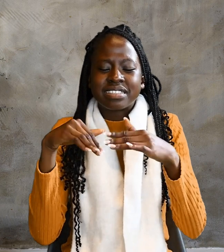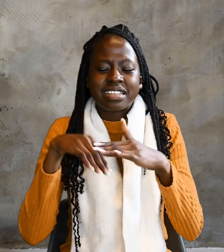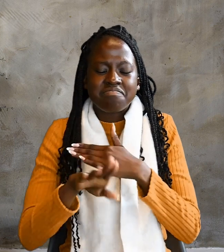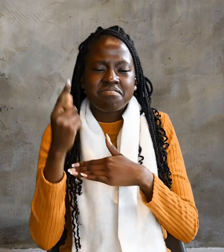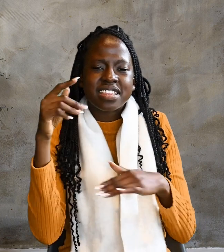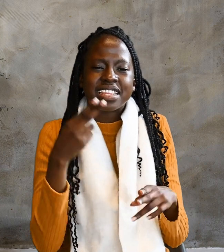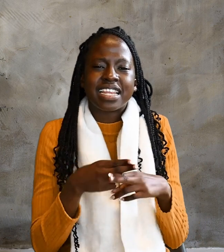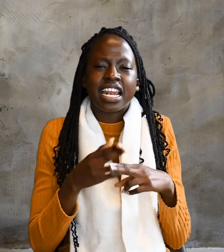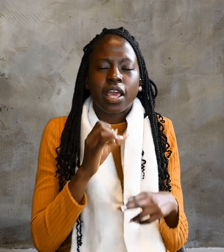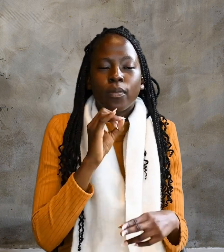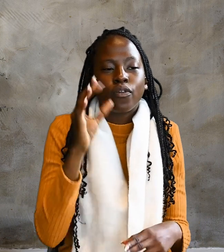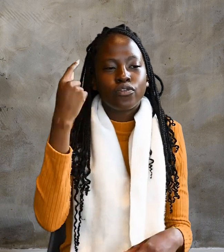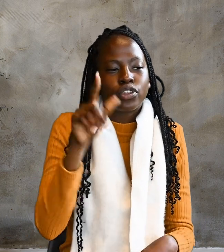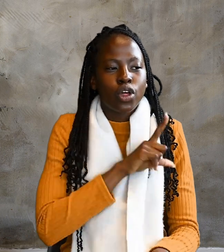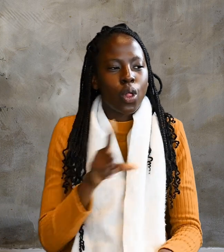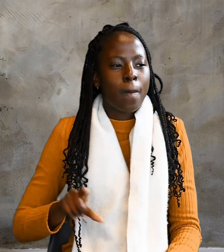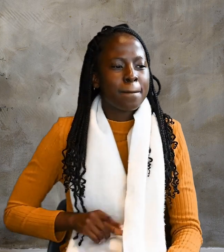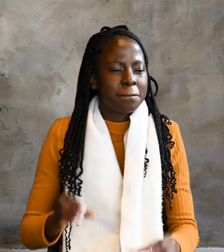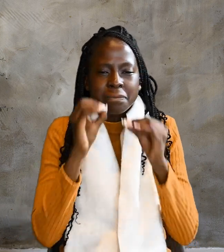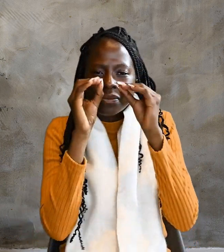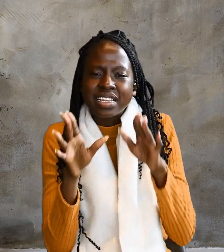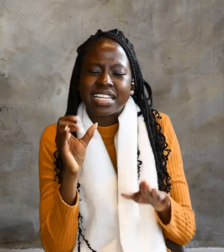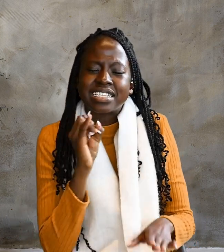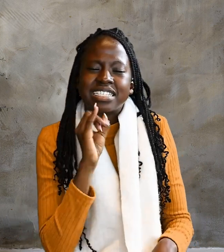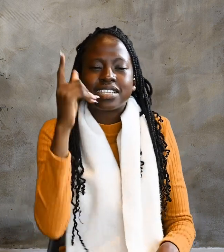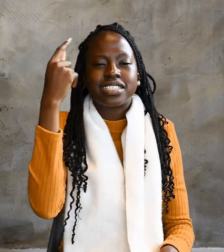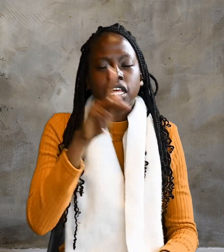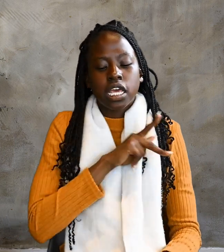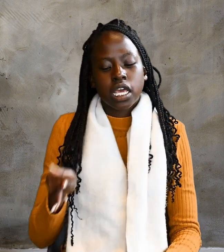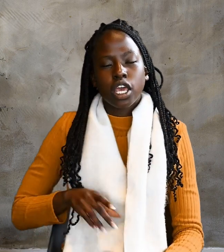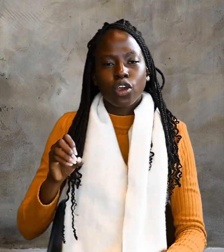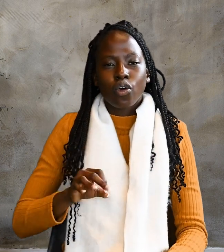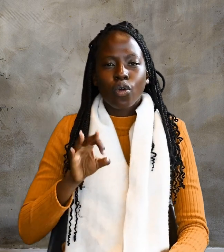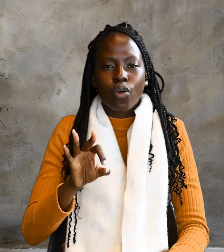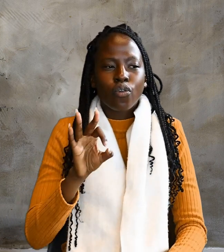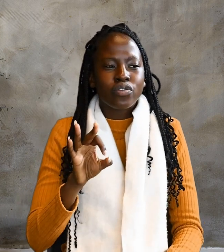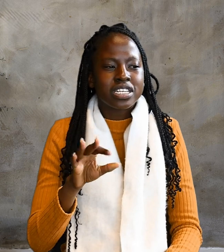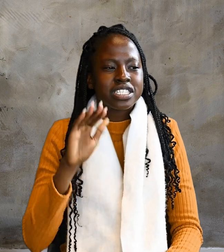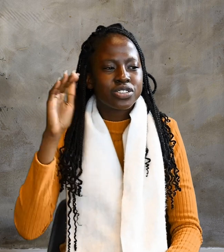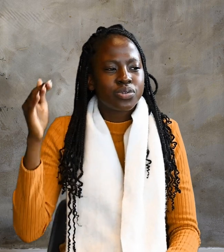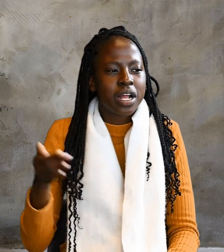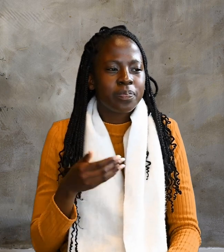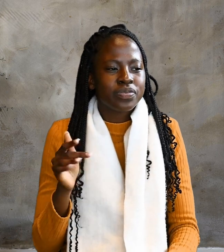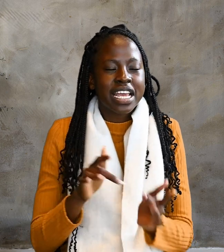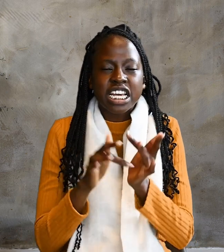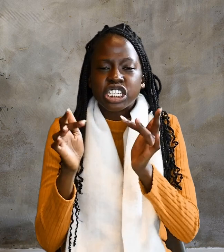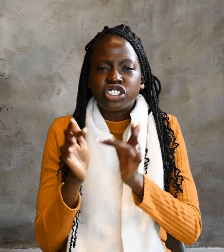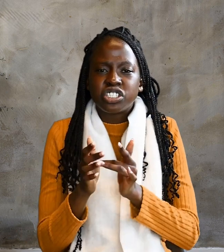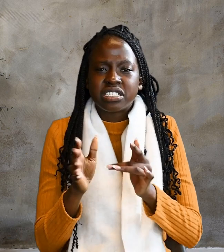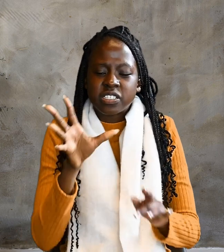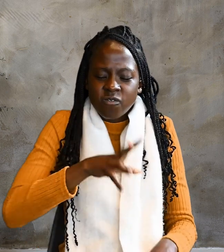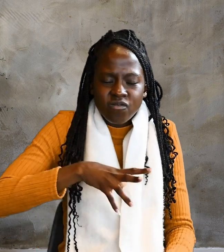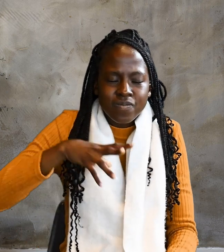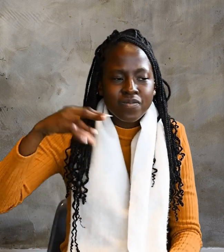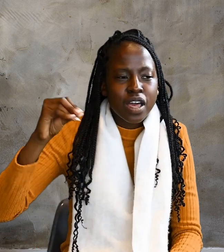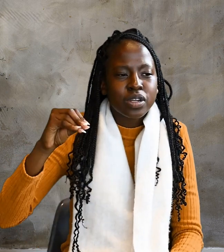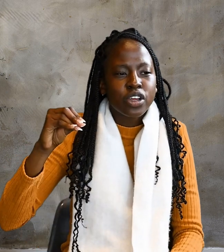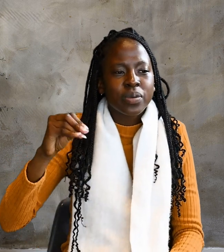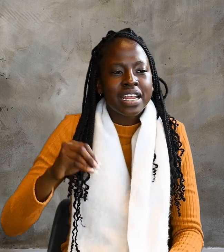Blessed is the King of Israel. Jesus found a young donkey and sat on